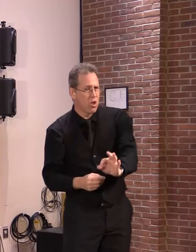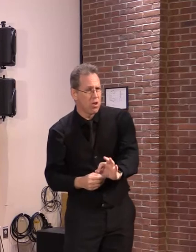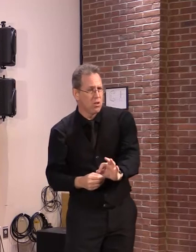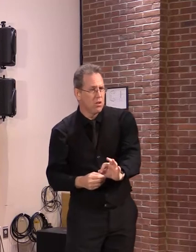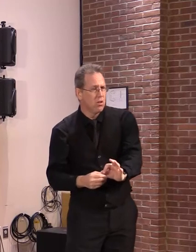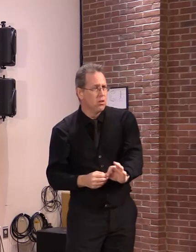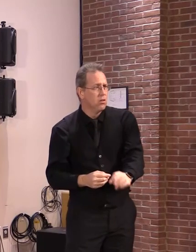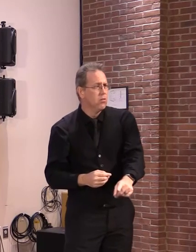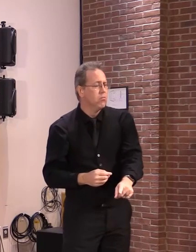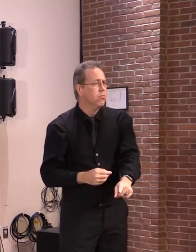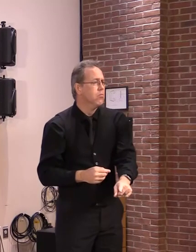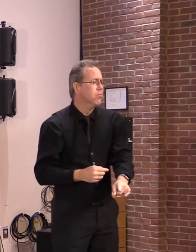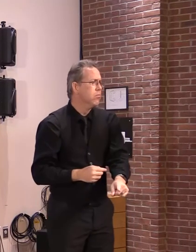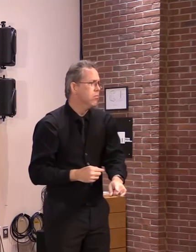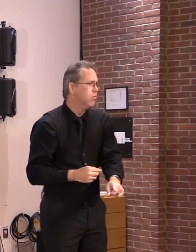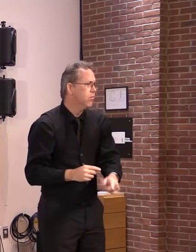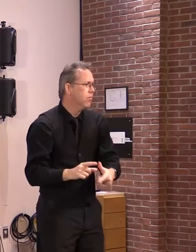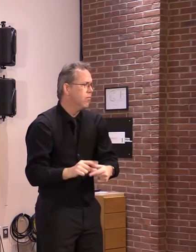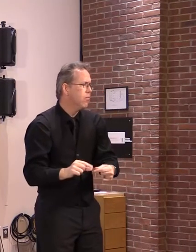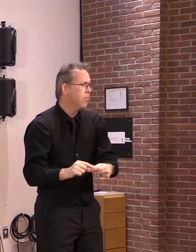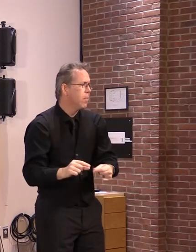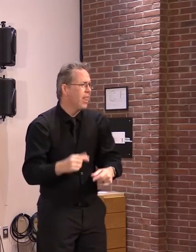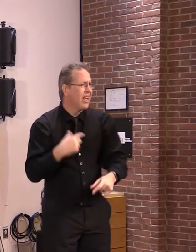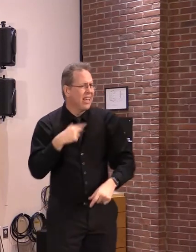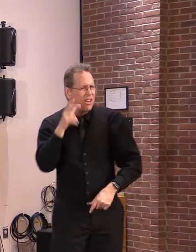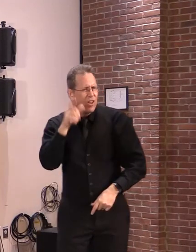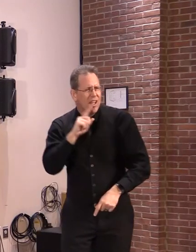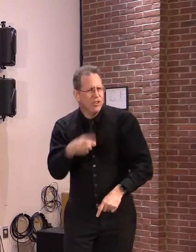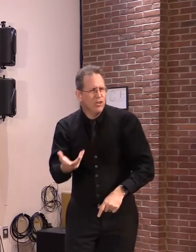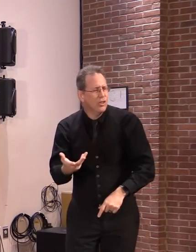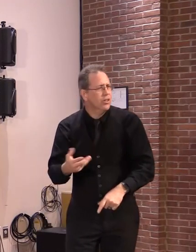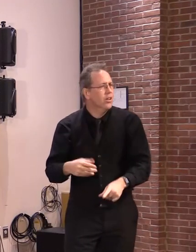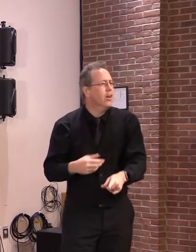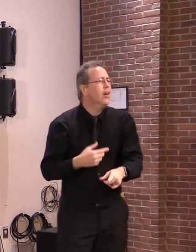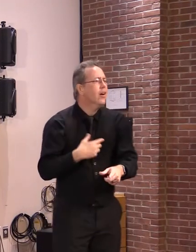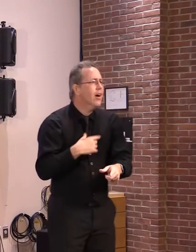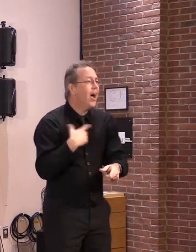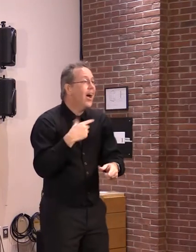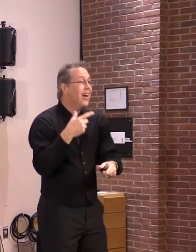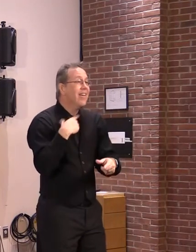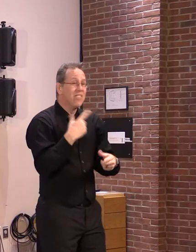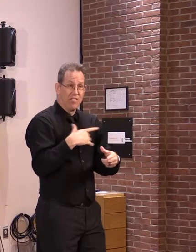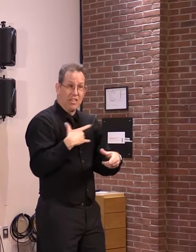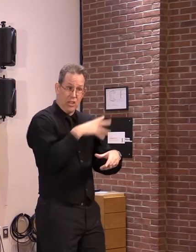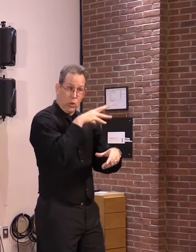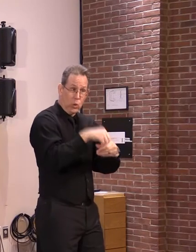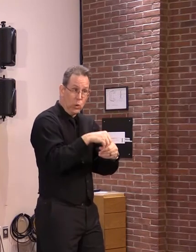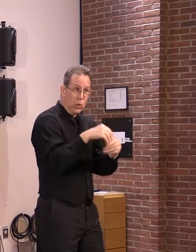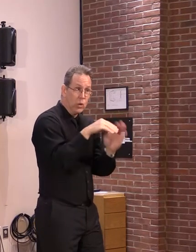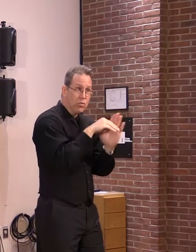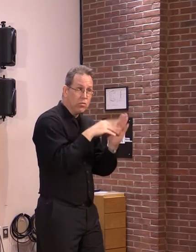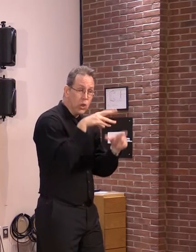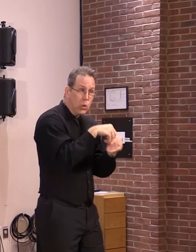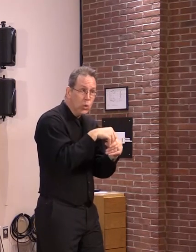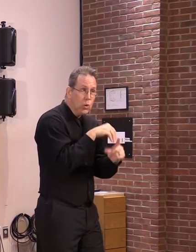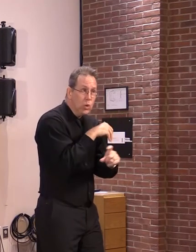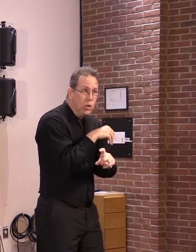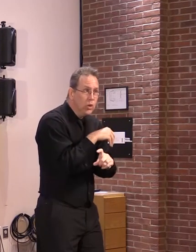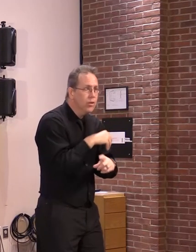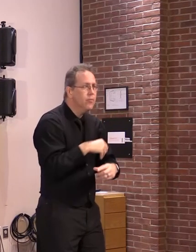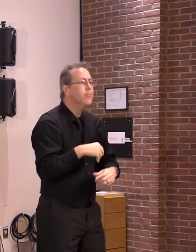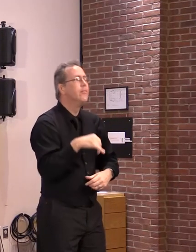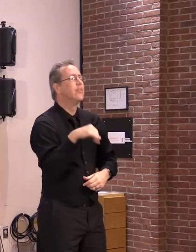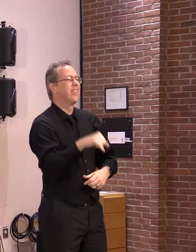I'm sorry, guess I didn't quite hear that. Do you believe that it has been included? I believe in this budget that is